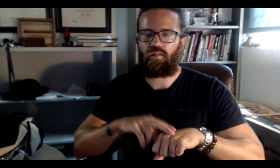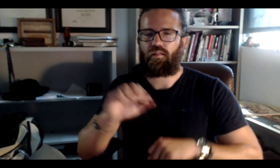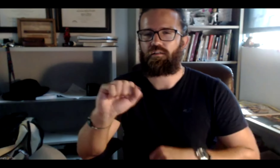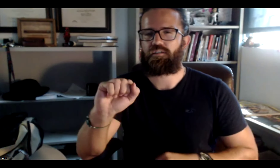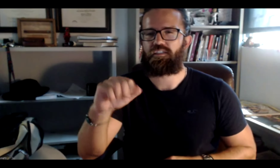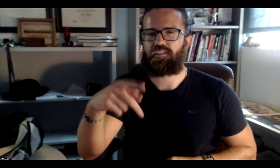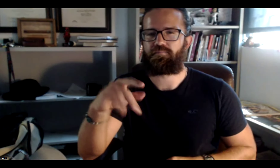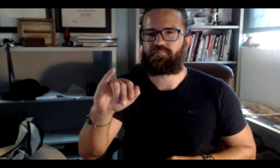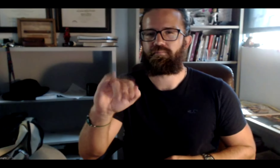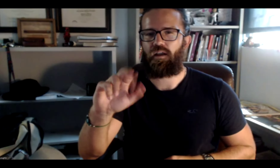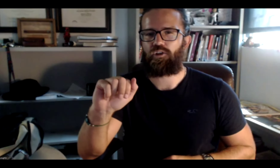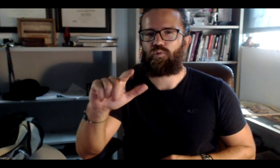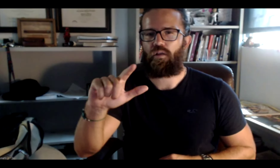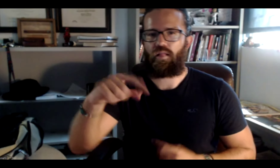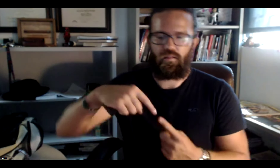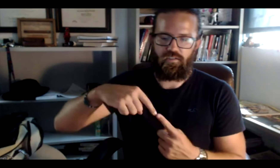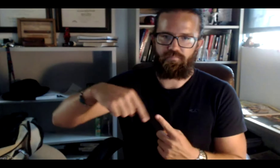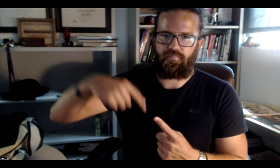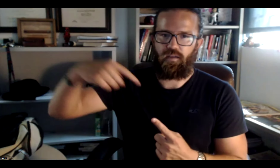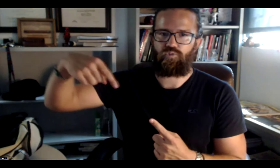these need to be natural.